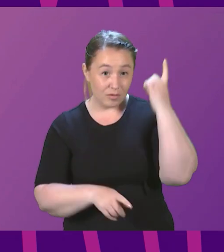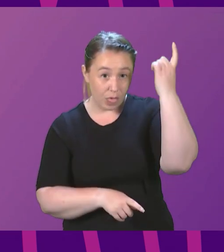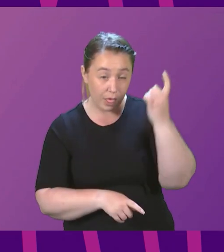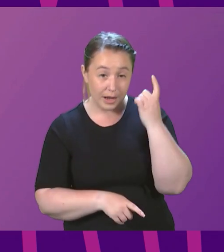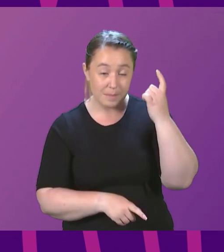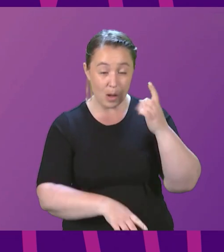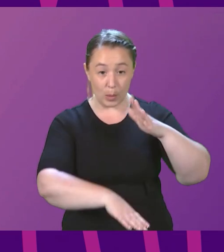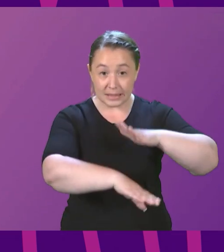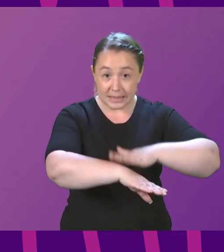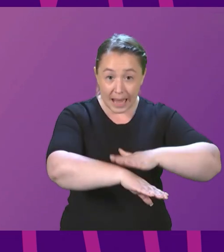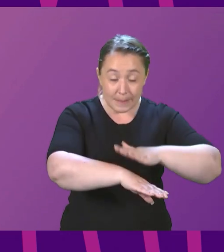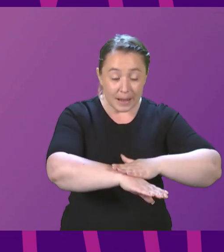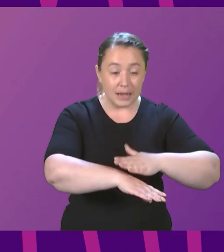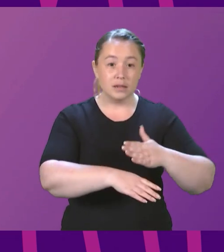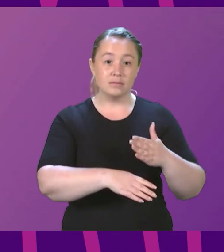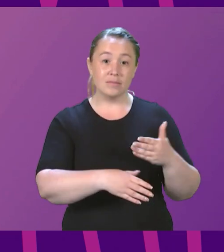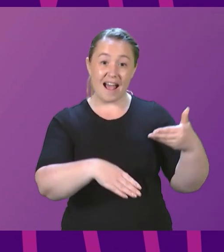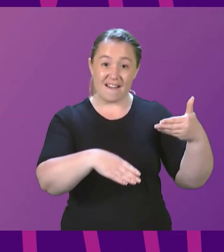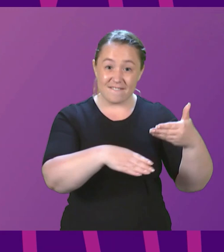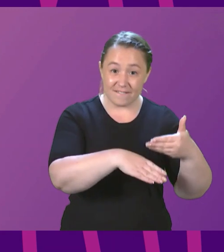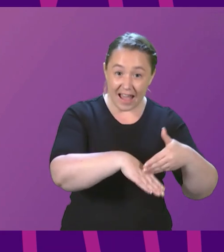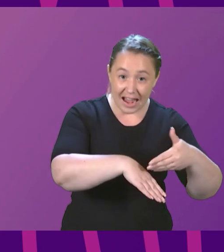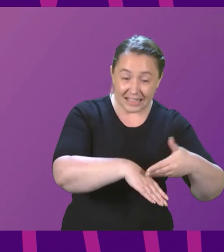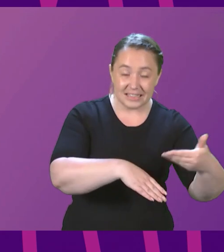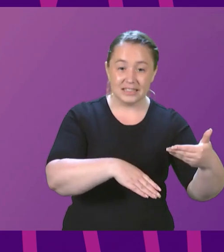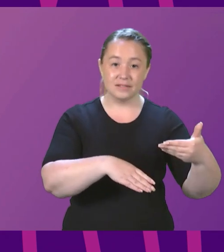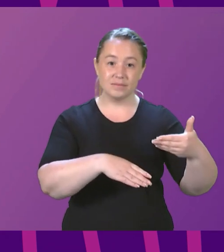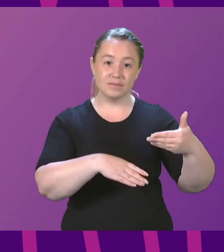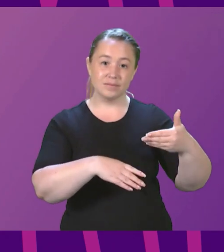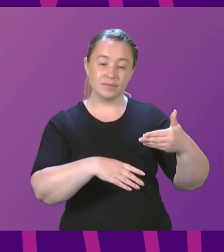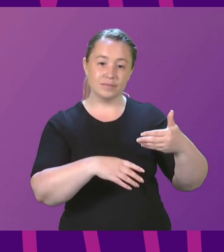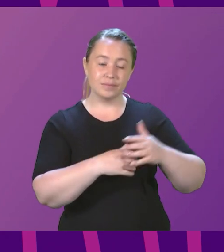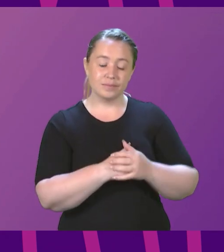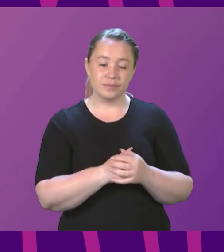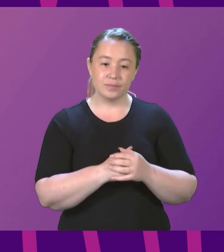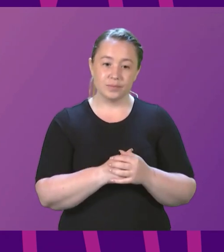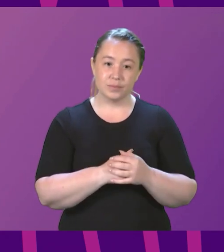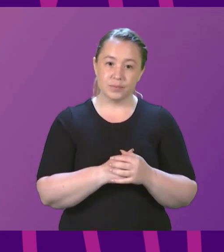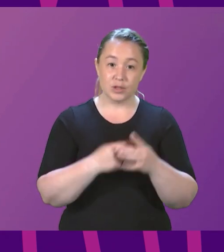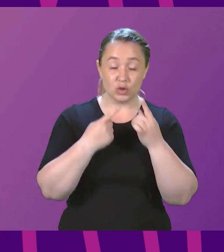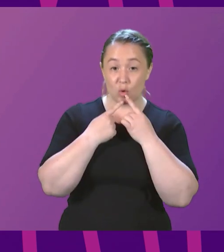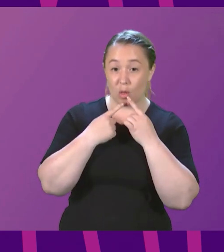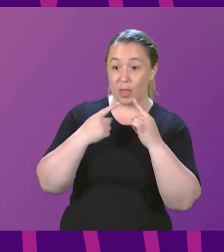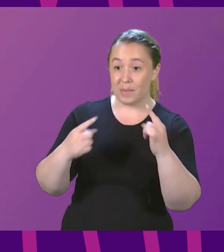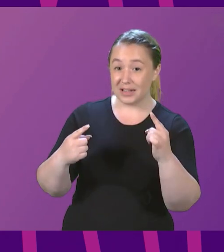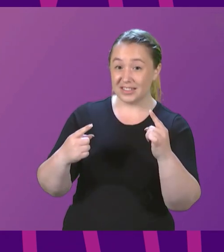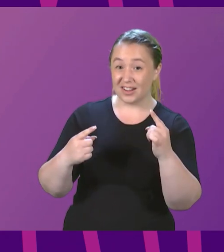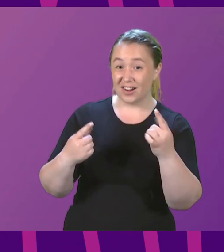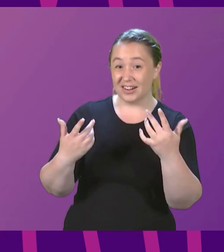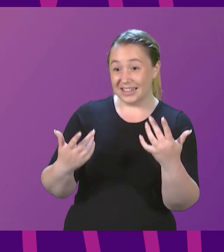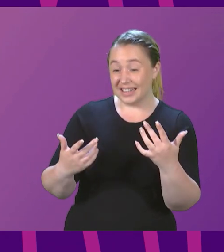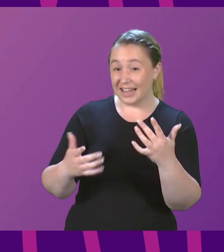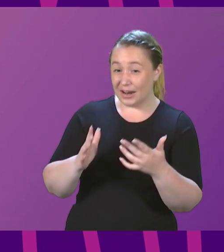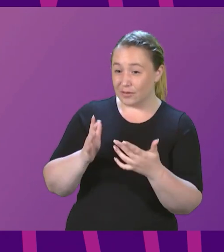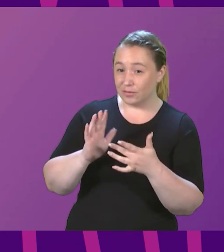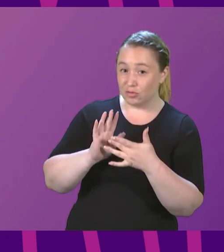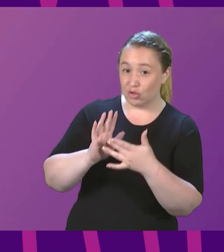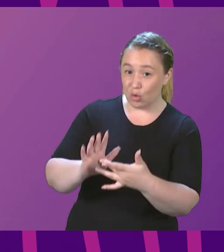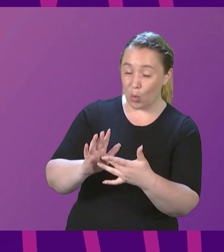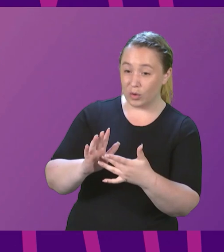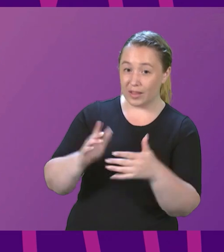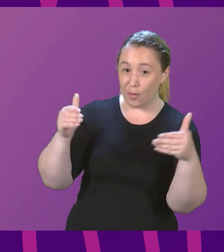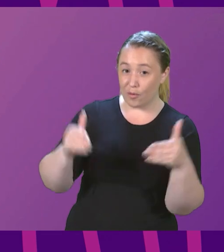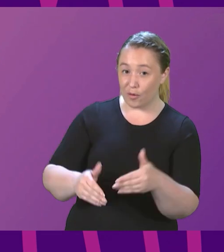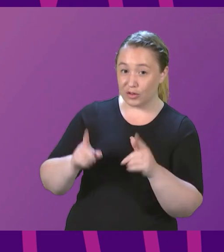and the effect. I think the First Minister gave the game away in the latter part of our statement. This is actually all about the general election